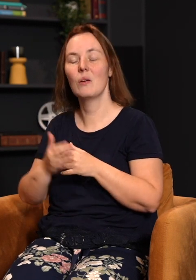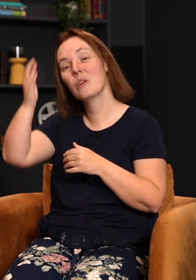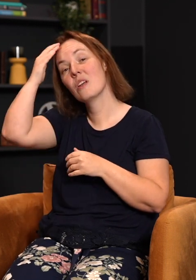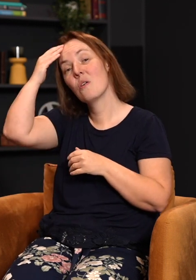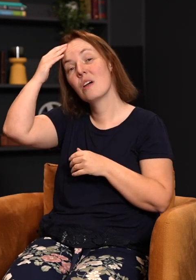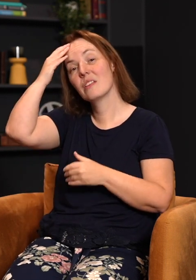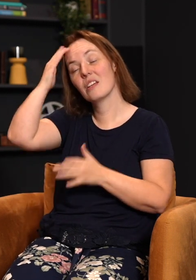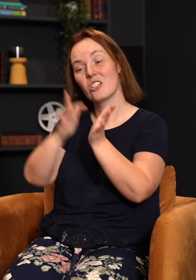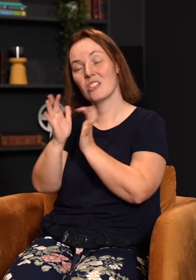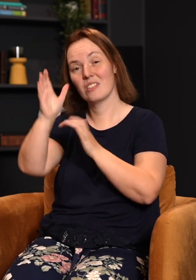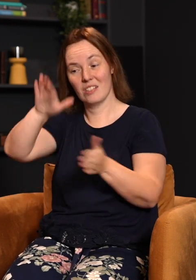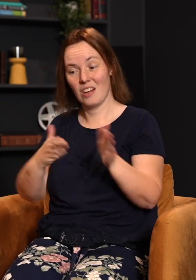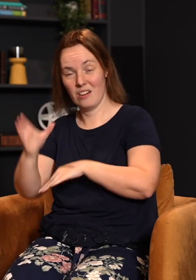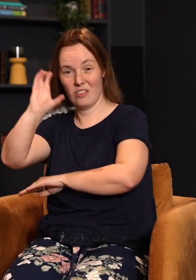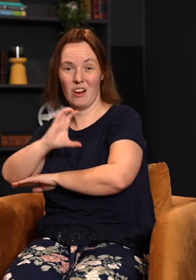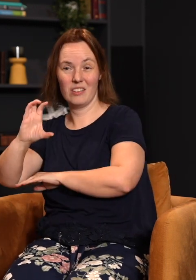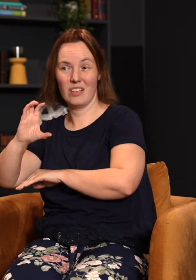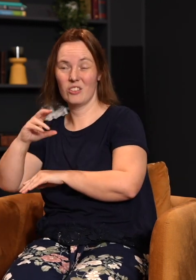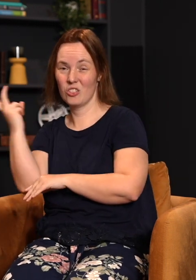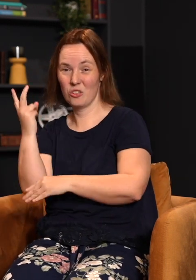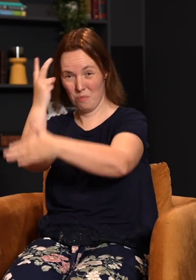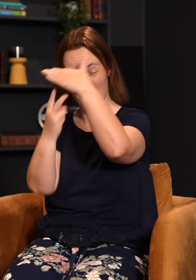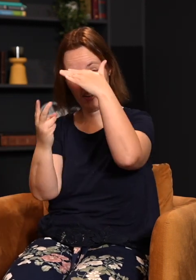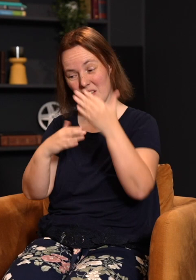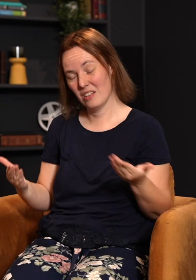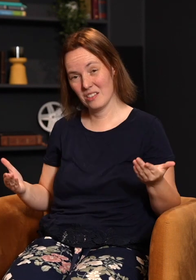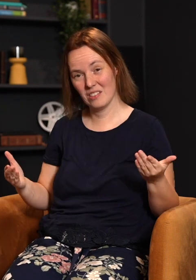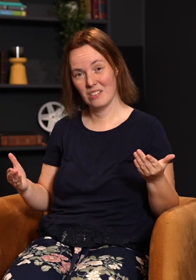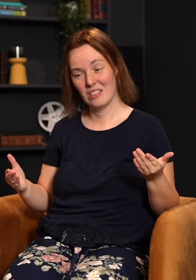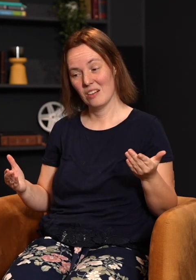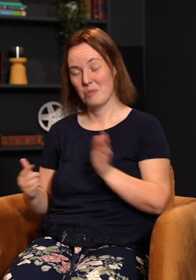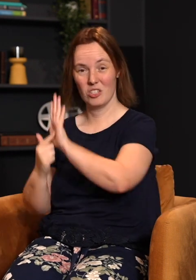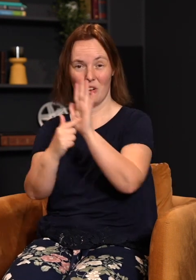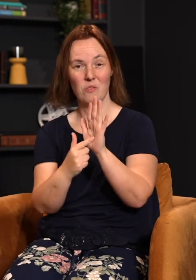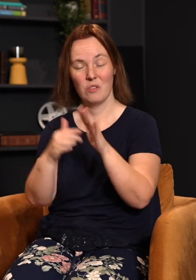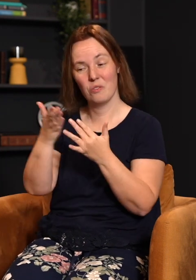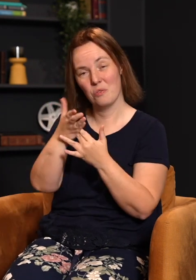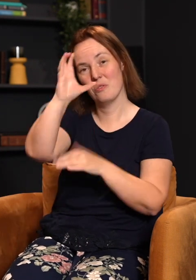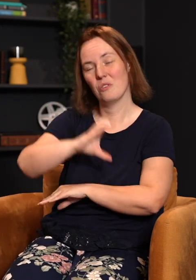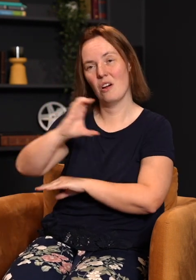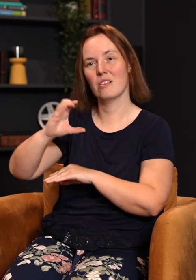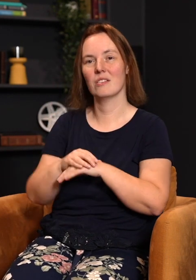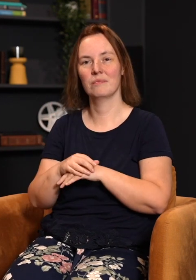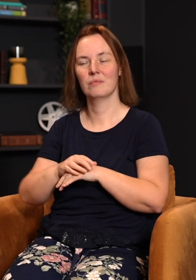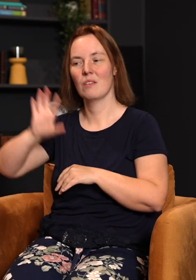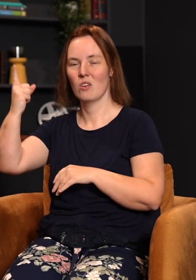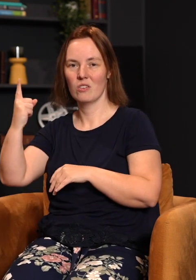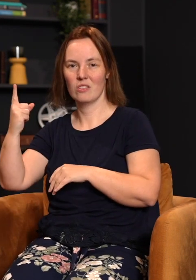We know that Jesus died on the cross, but there are two prophetic things that prove to us that Jesus Christ was actually our replacement. The first one